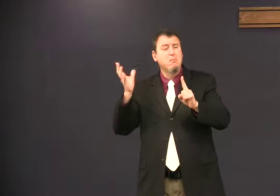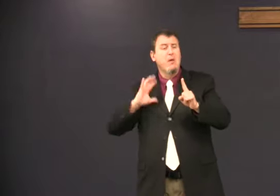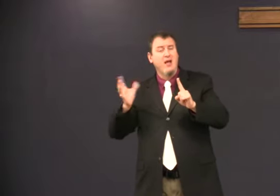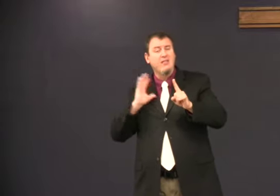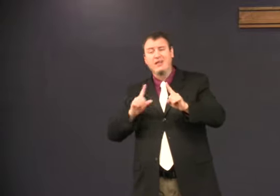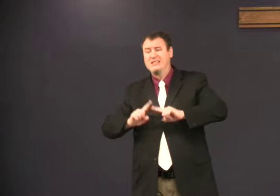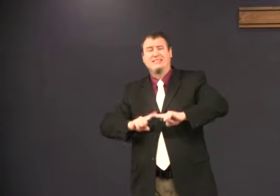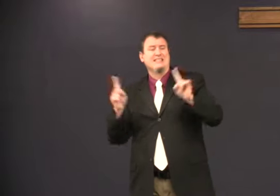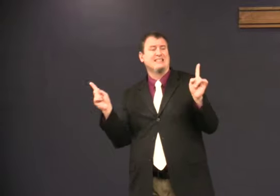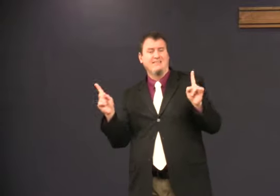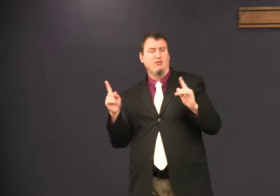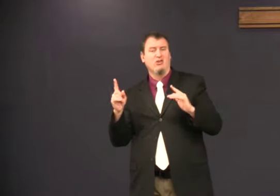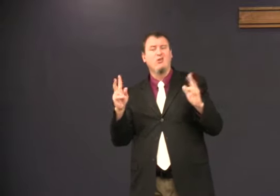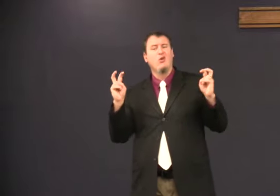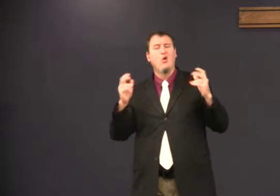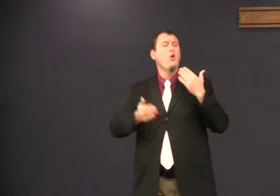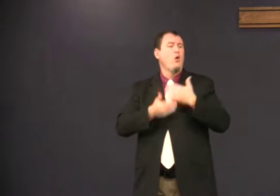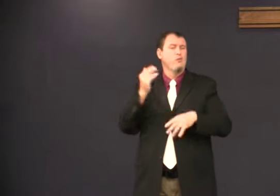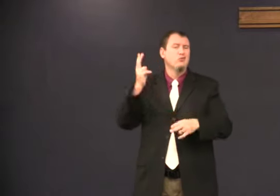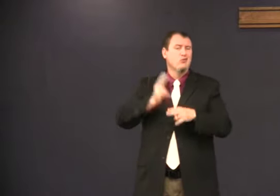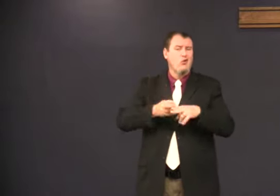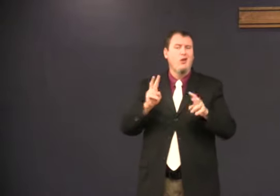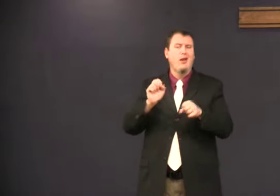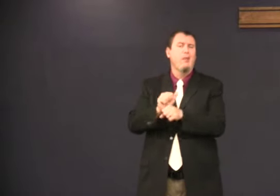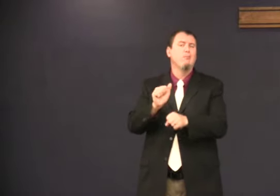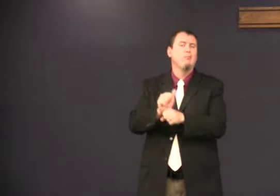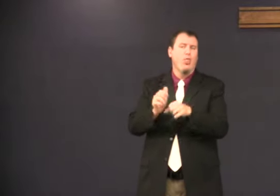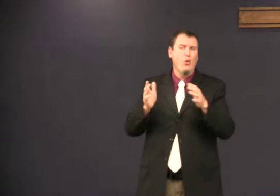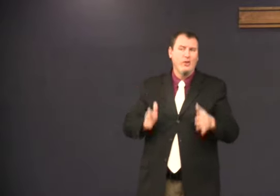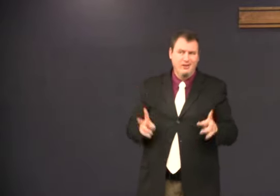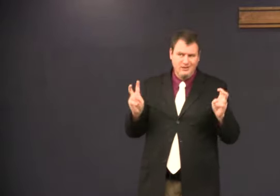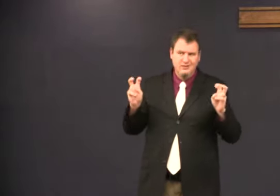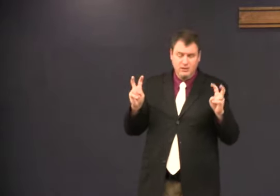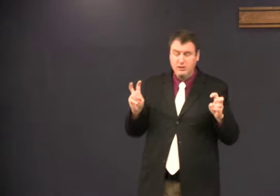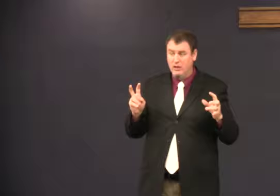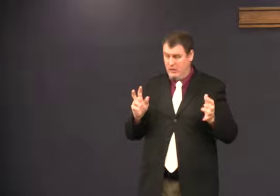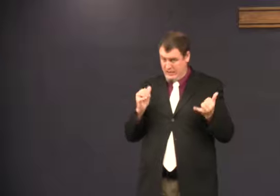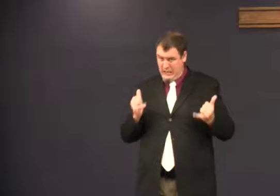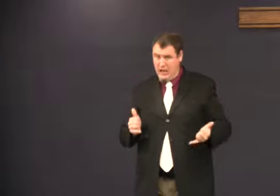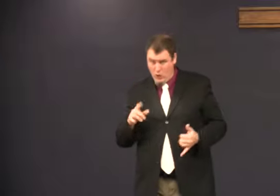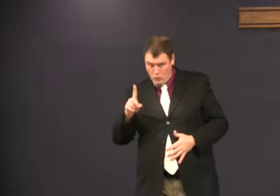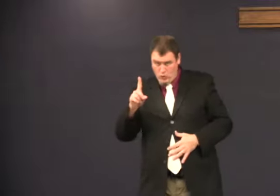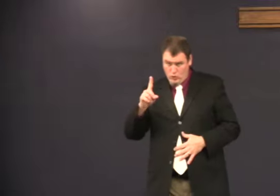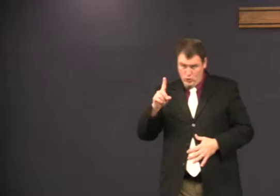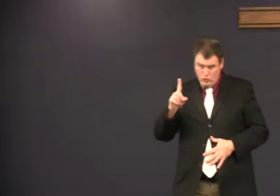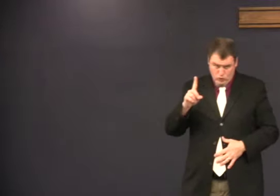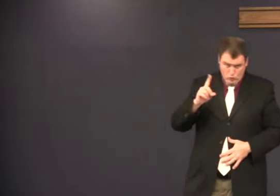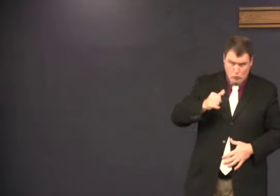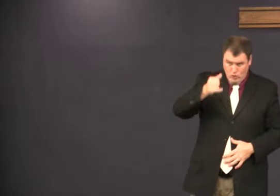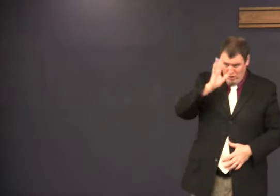I really explained it in depth, but it was almost at that time like a worker.